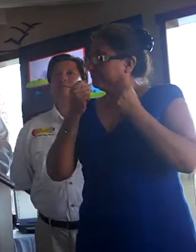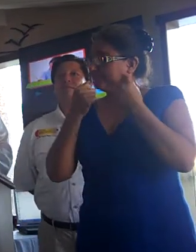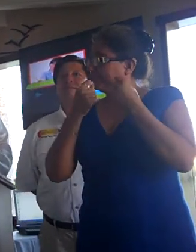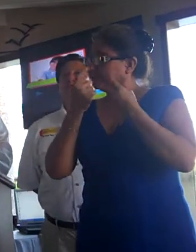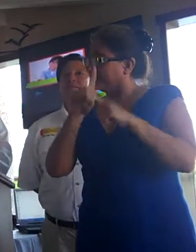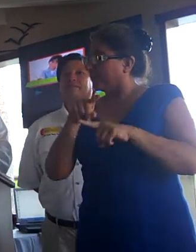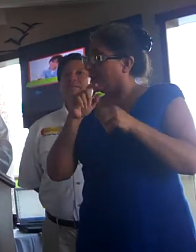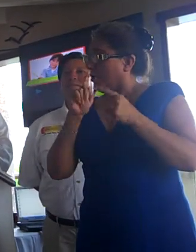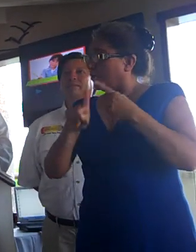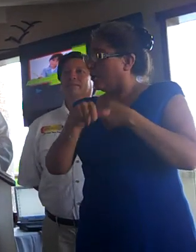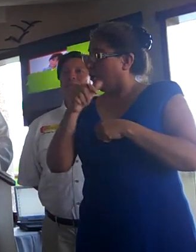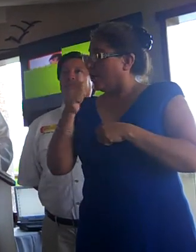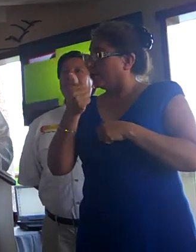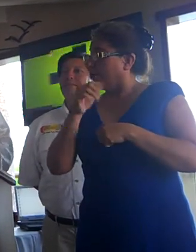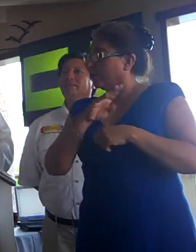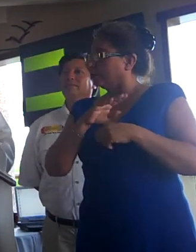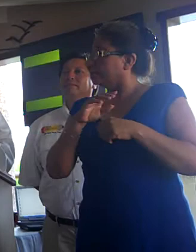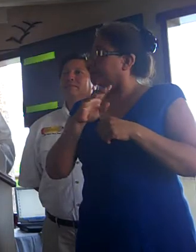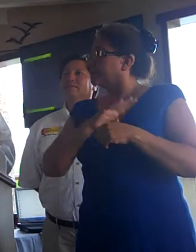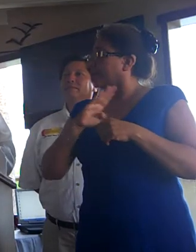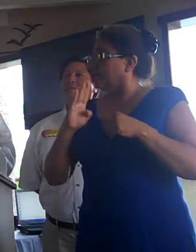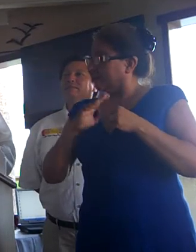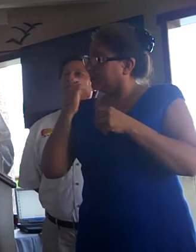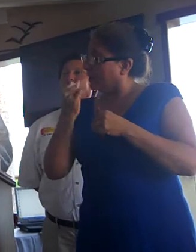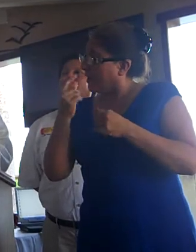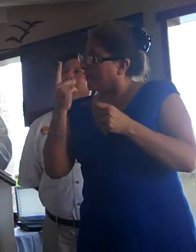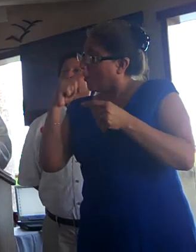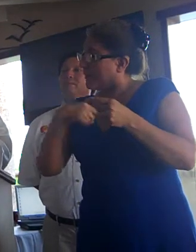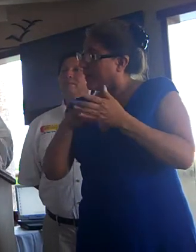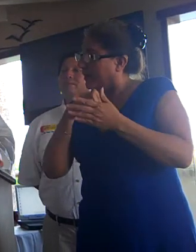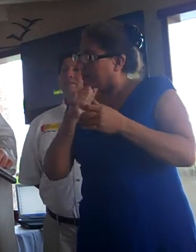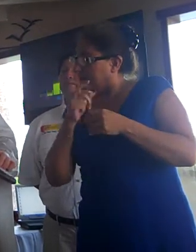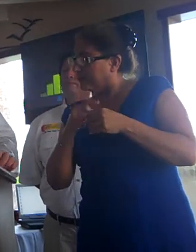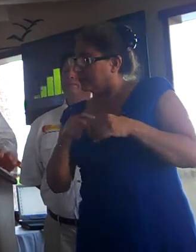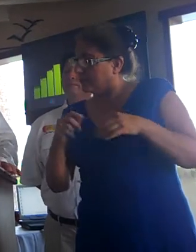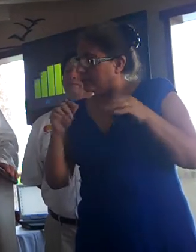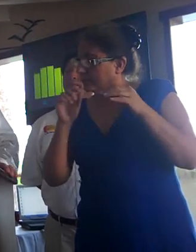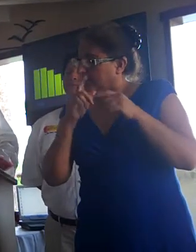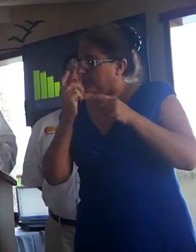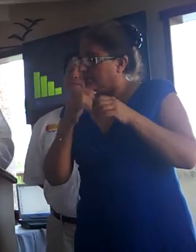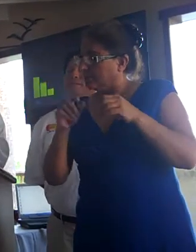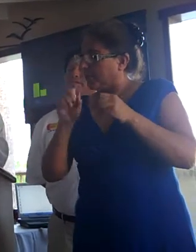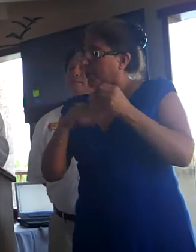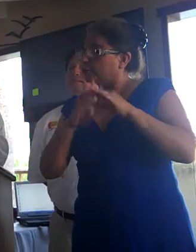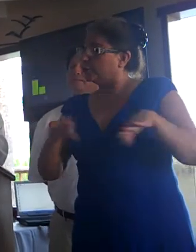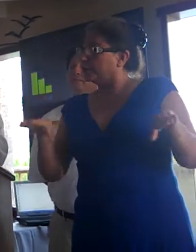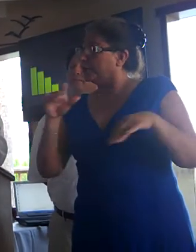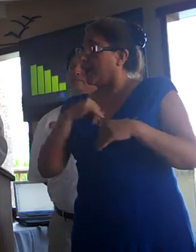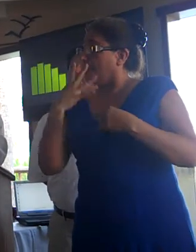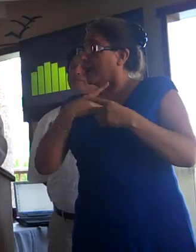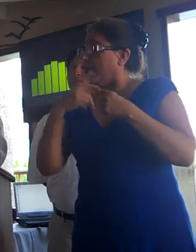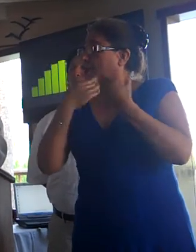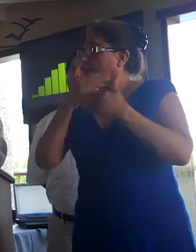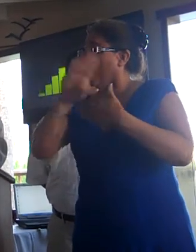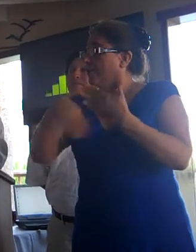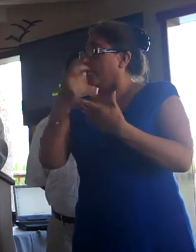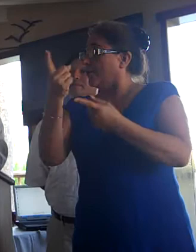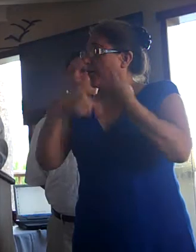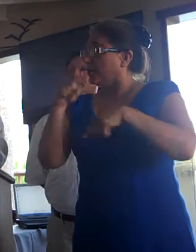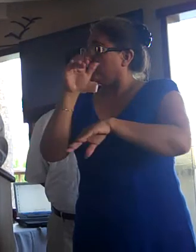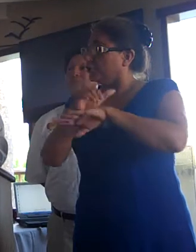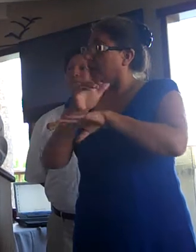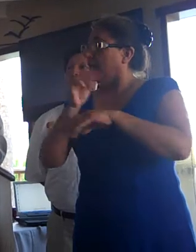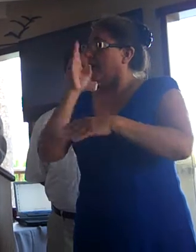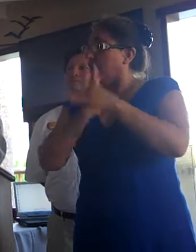to the other board members' ideas. For me, it is about all the children, and I would like to thank all of you for coming tonight,